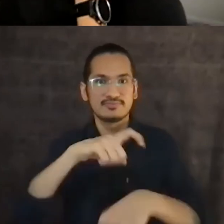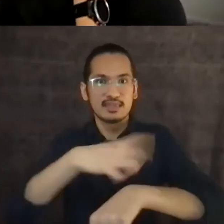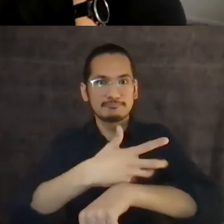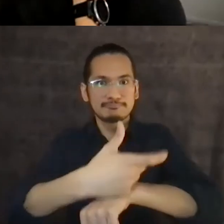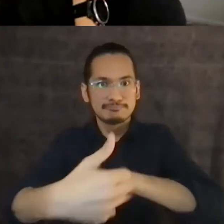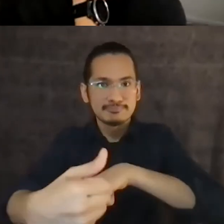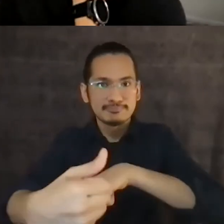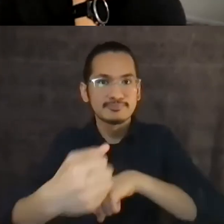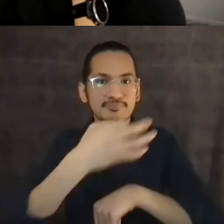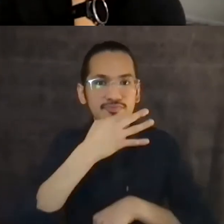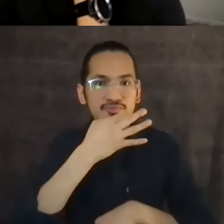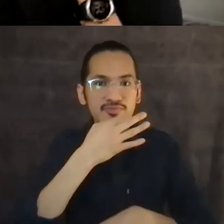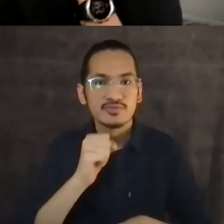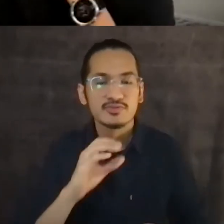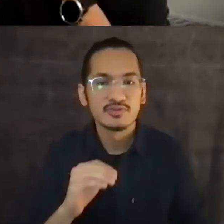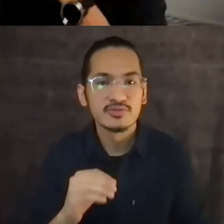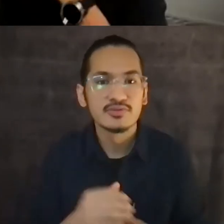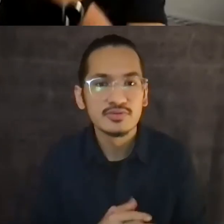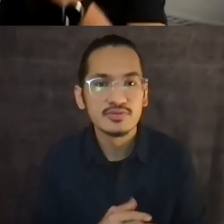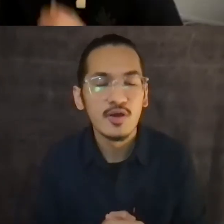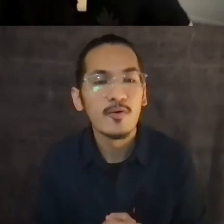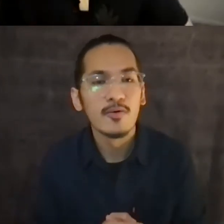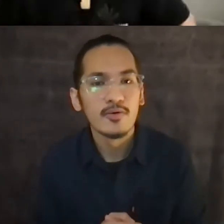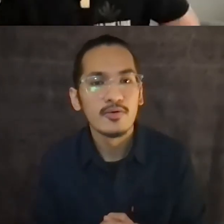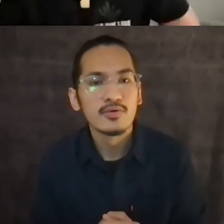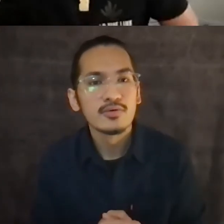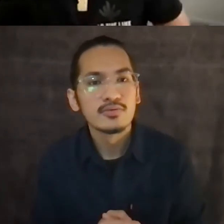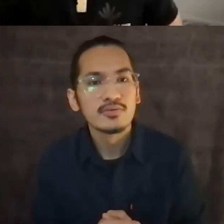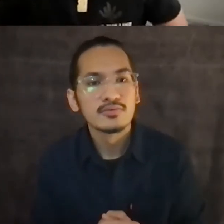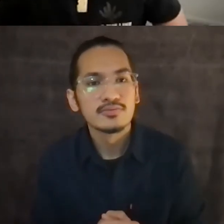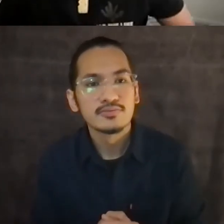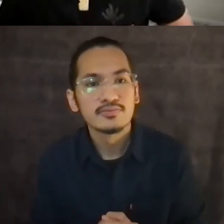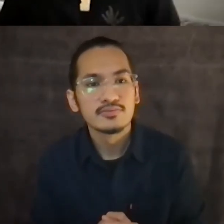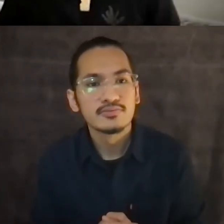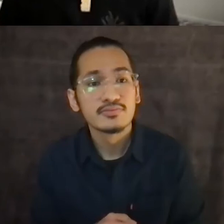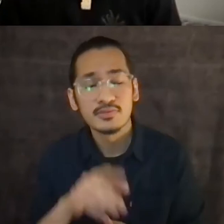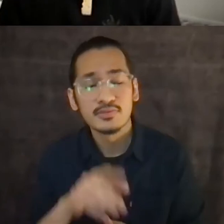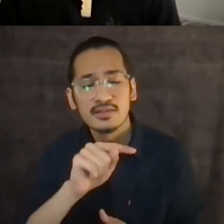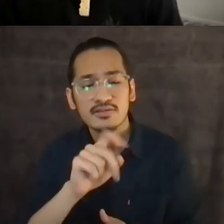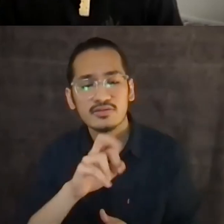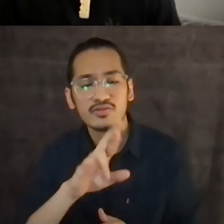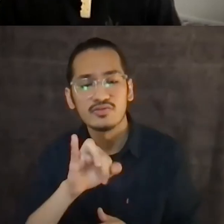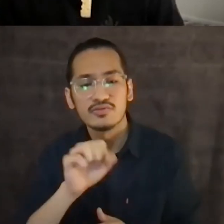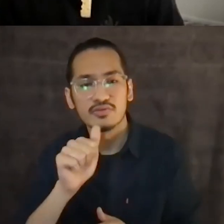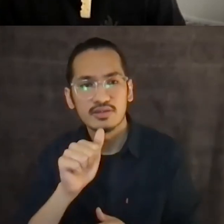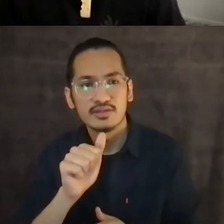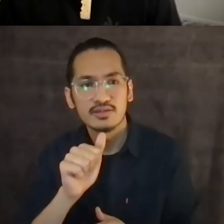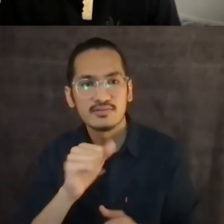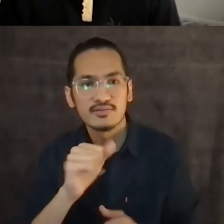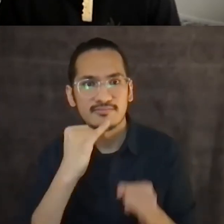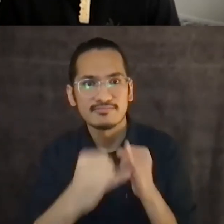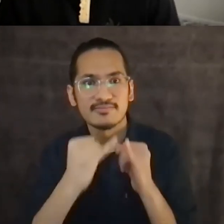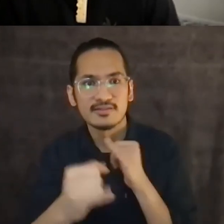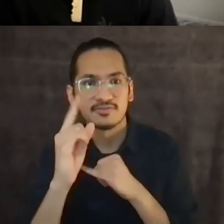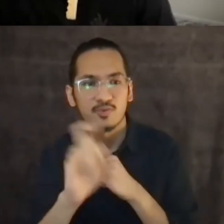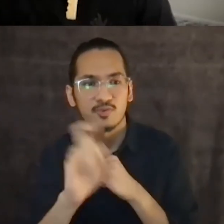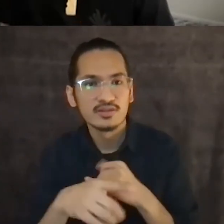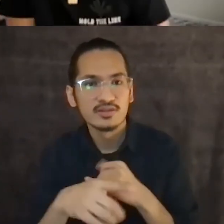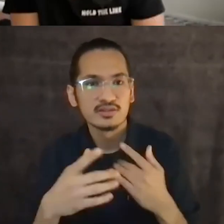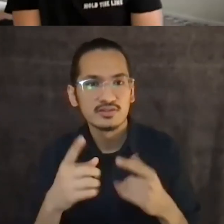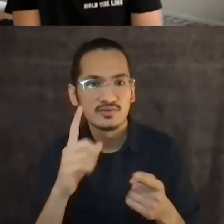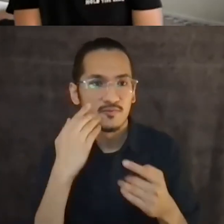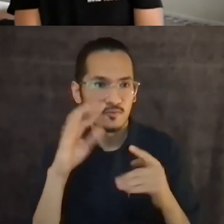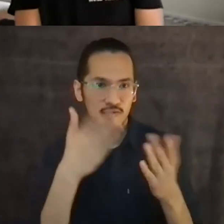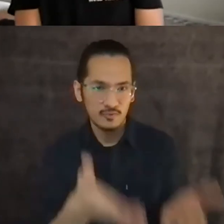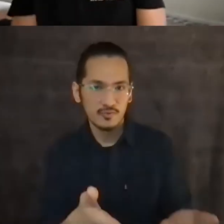and end our workshop events with and then actually teresa i wanted to give the last question to you if you have any other questions for jamaica to kind of close